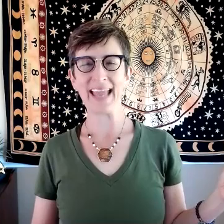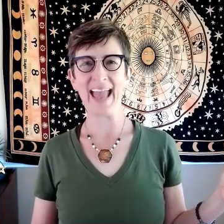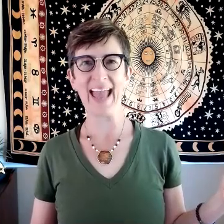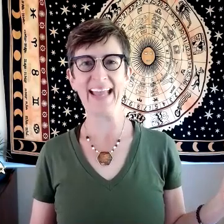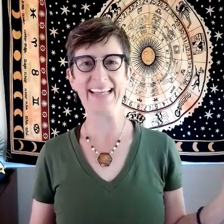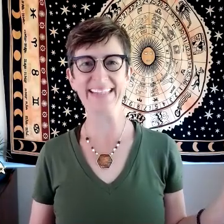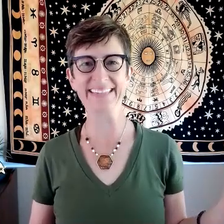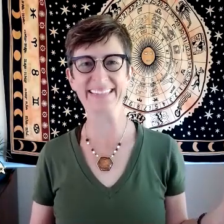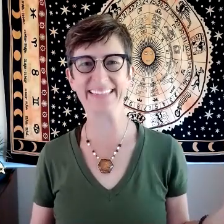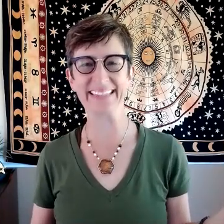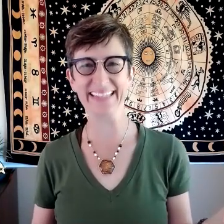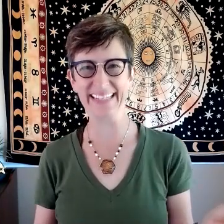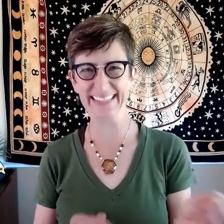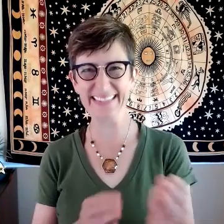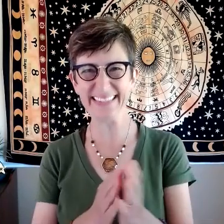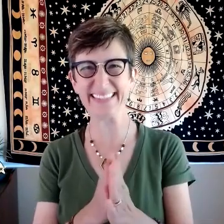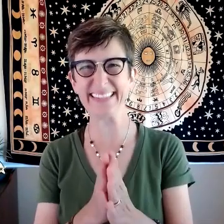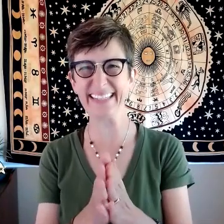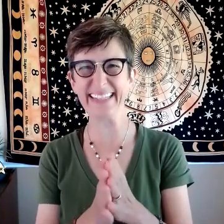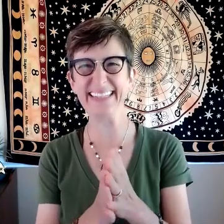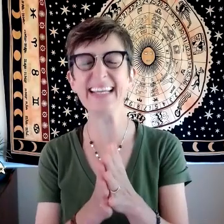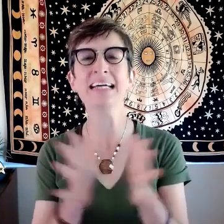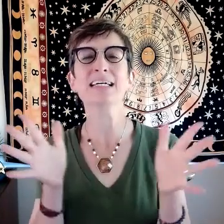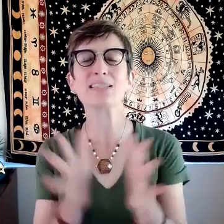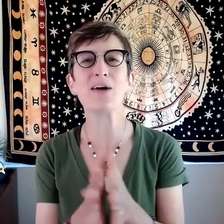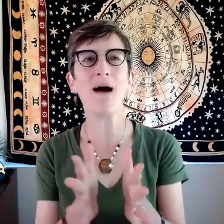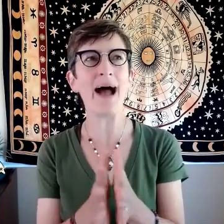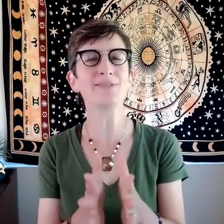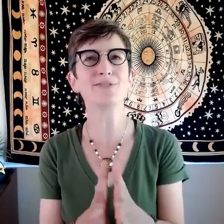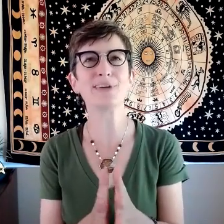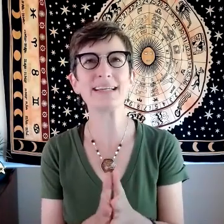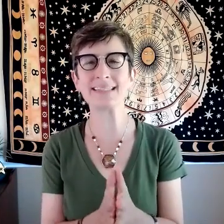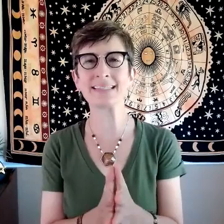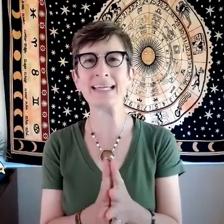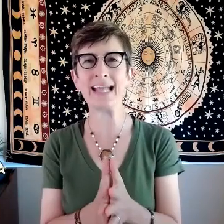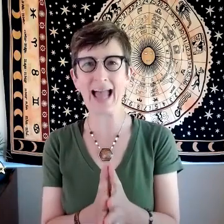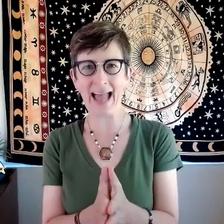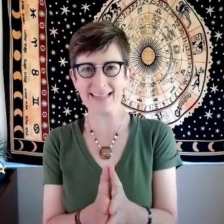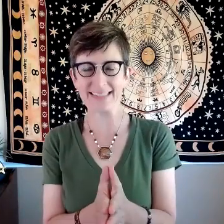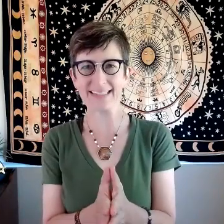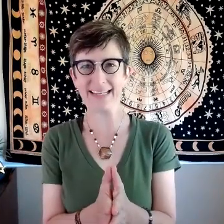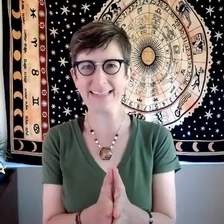okay good good so i recently asked this